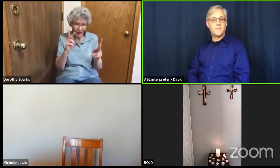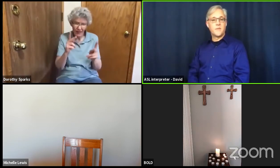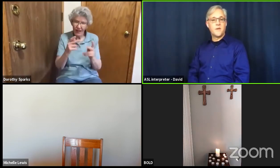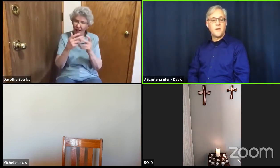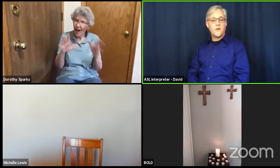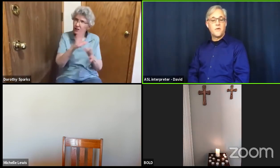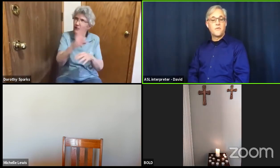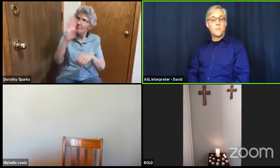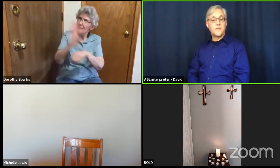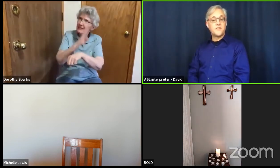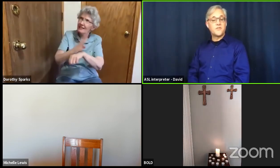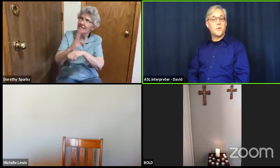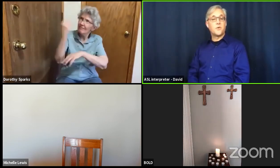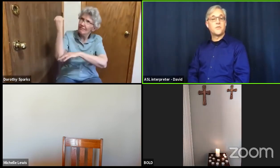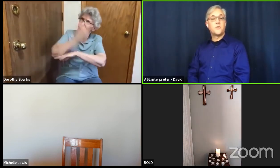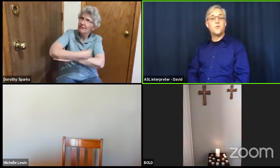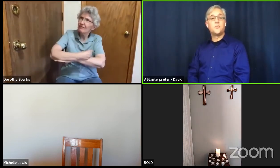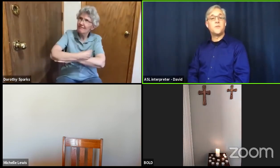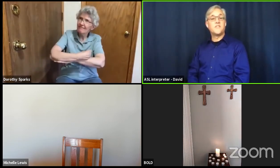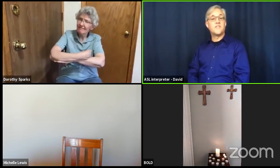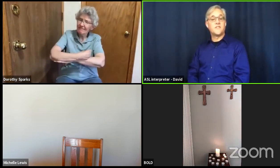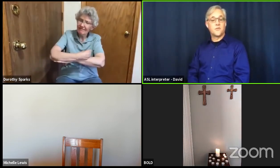for business owners whose businesses are lost